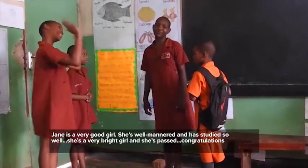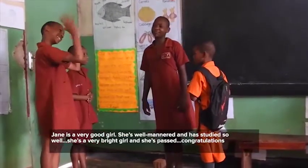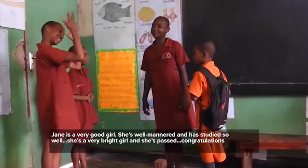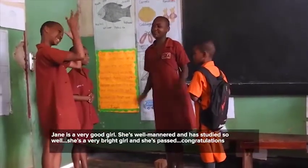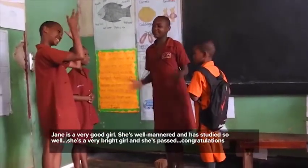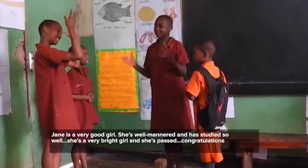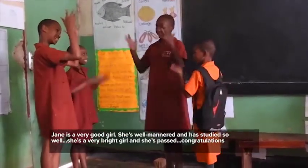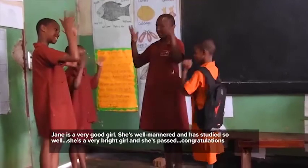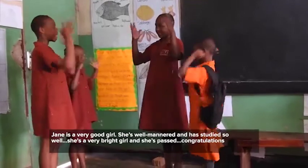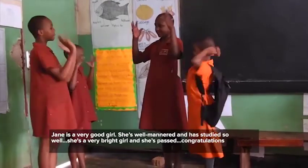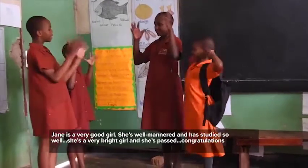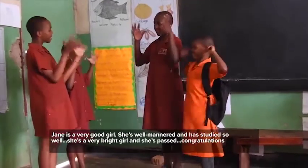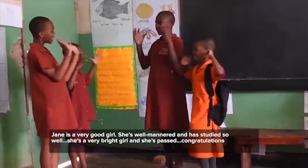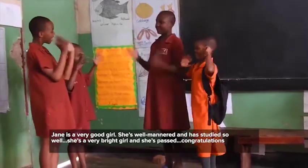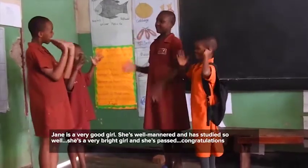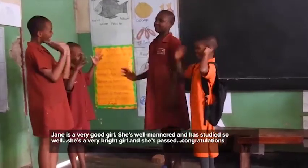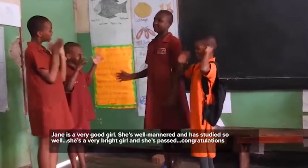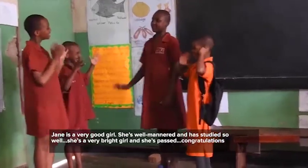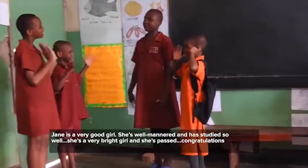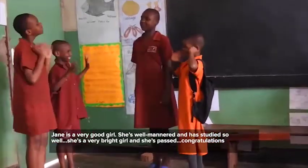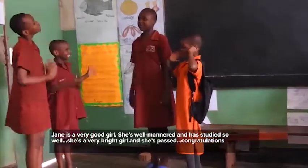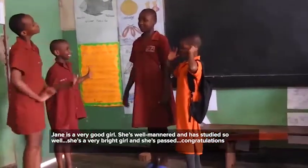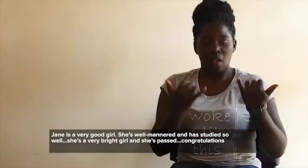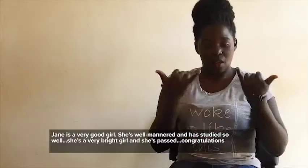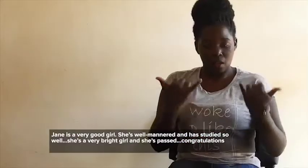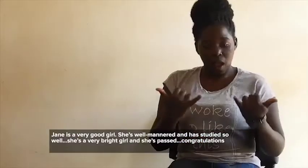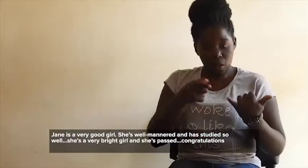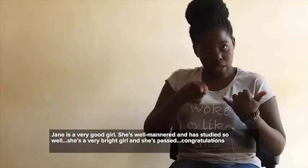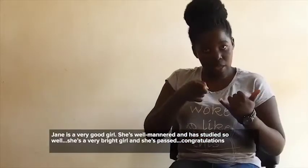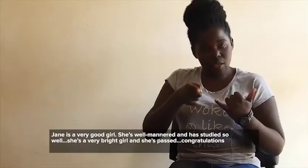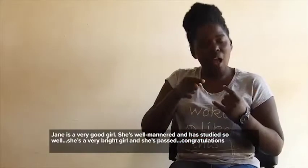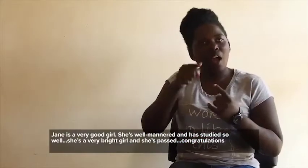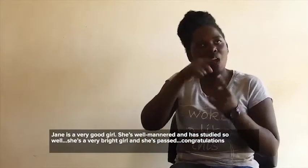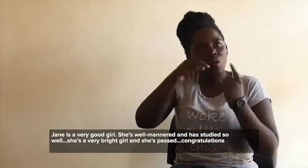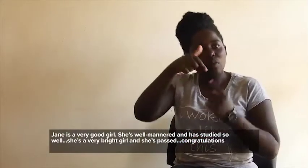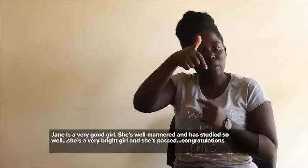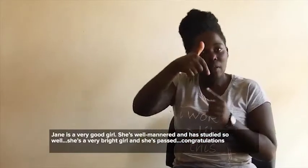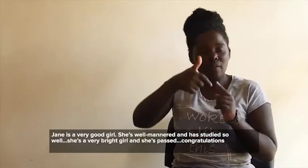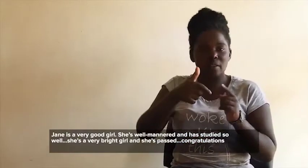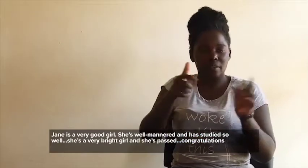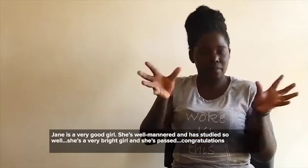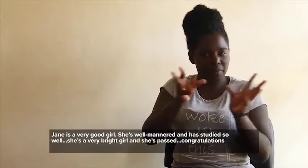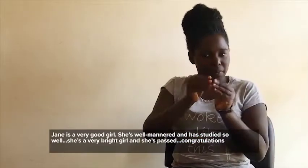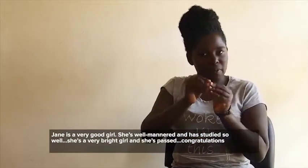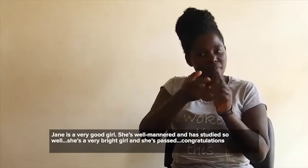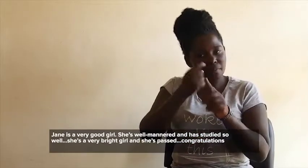She's well-mannered and has studied really so well. She's a very bright girl and she has passed. Congratulations.